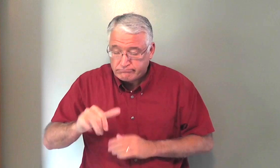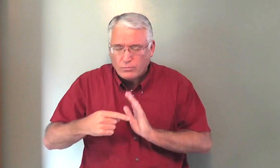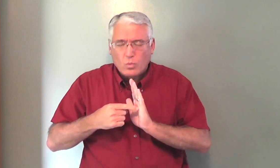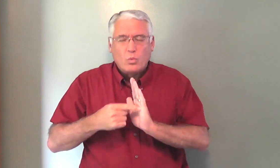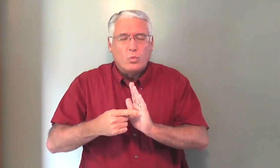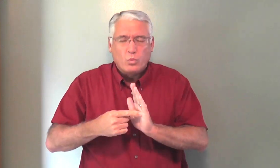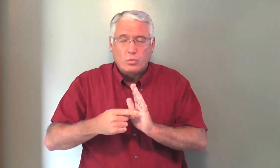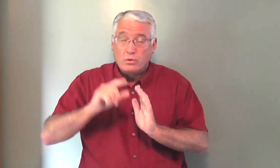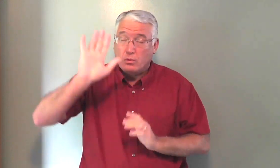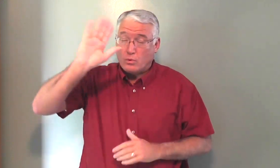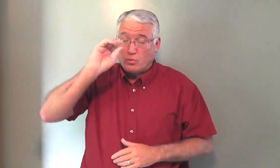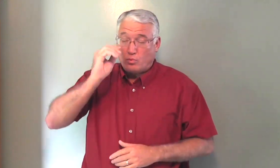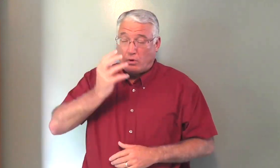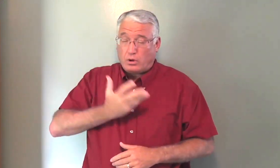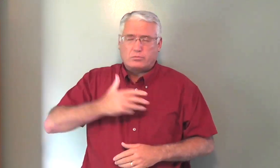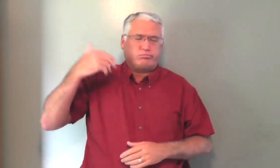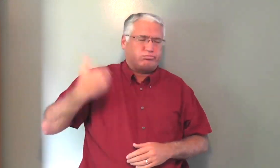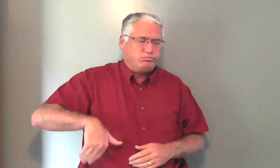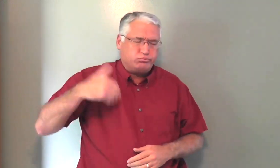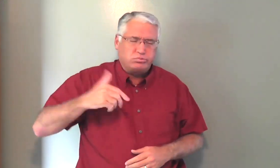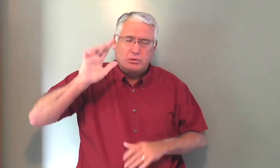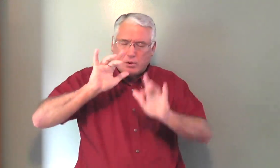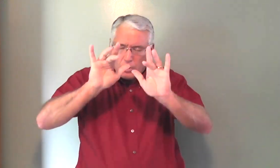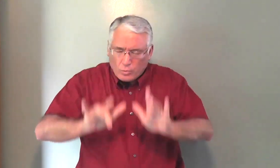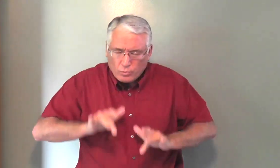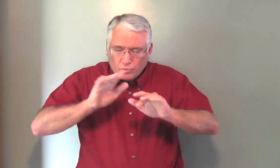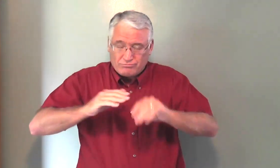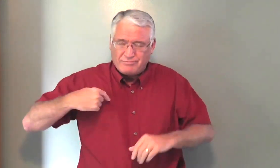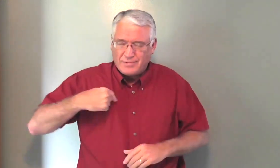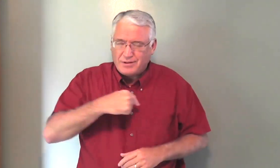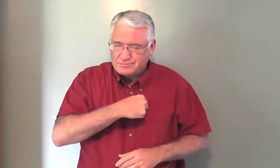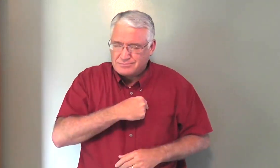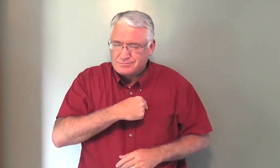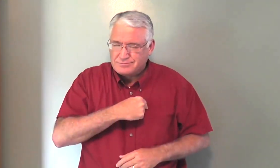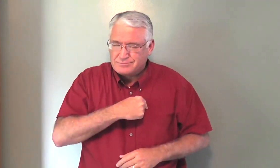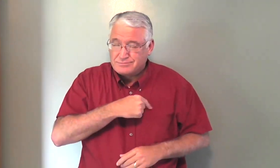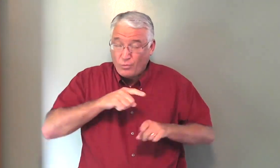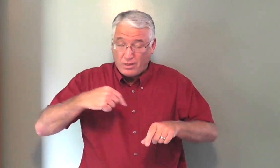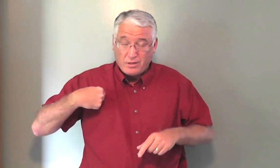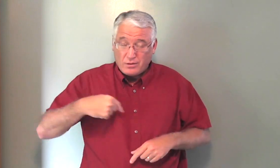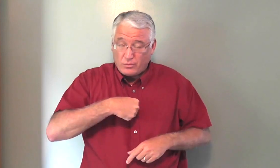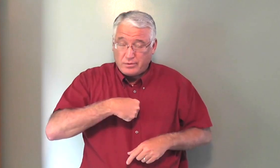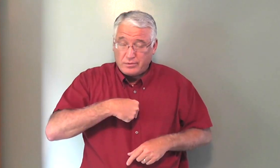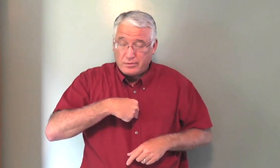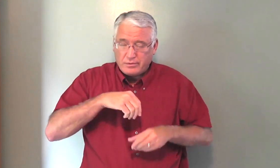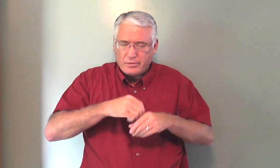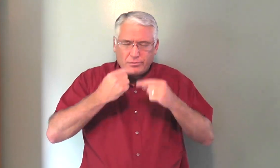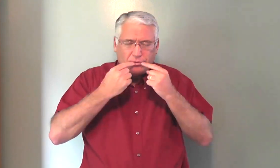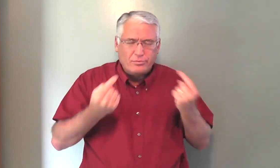particularly these two things for today. It shows your grace and your mercy that you have on us.